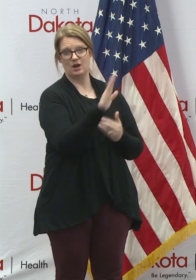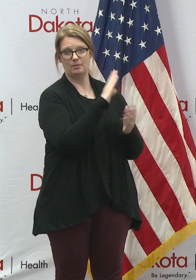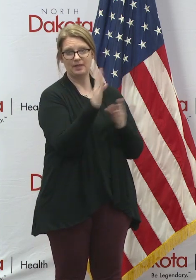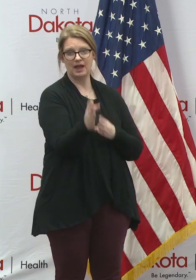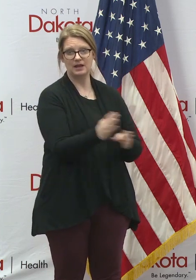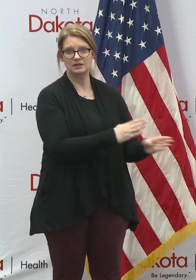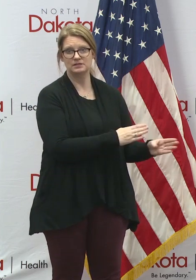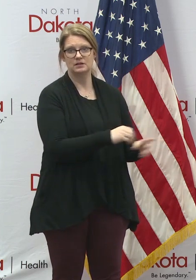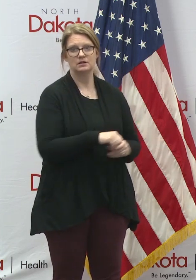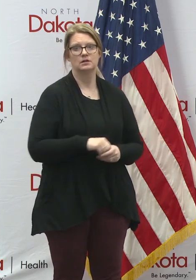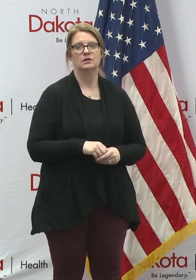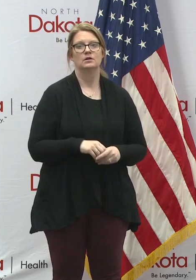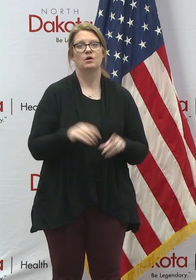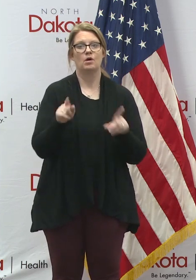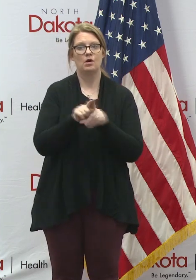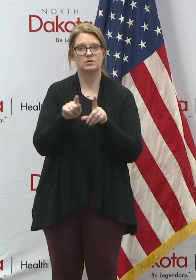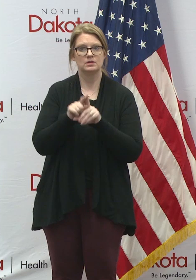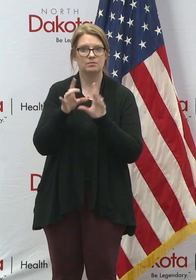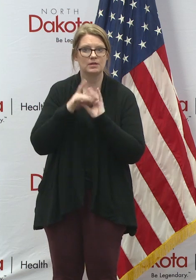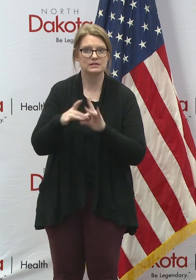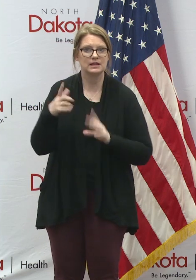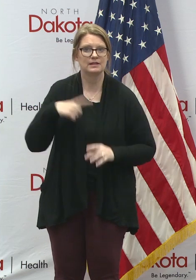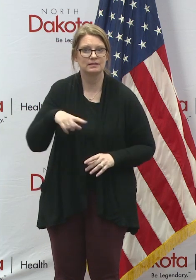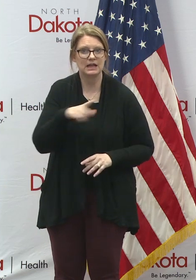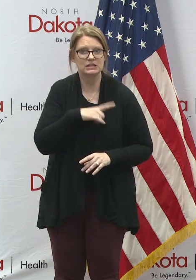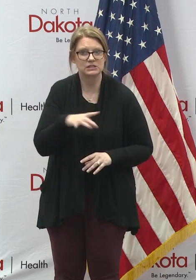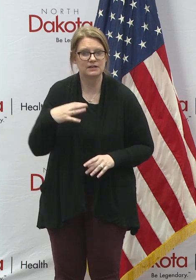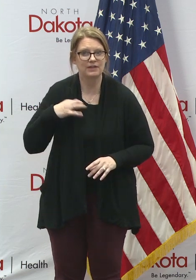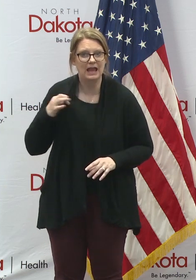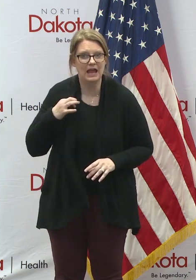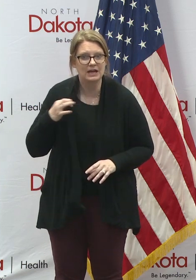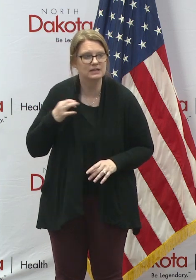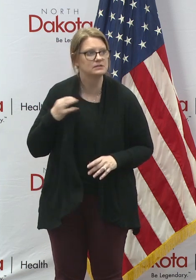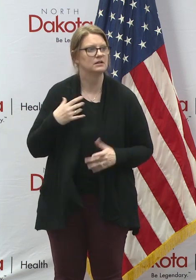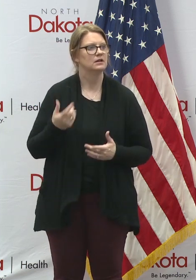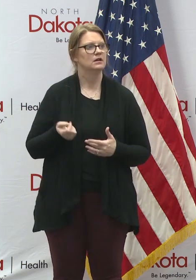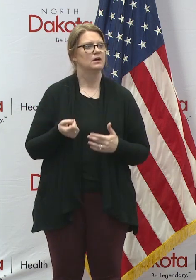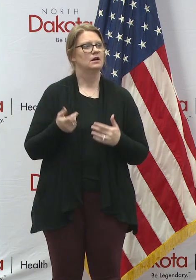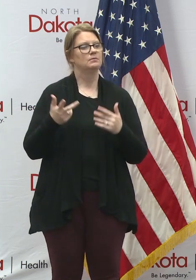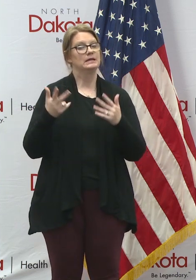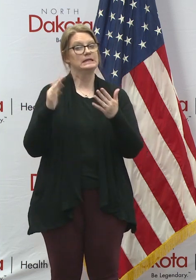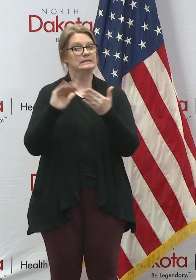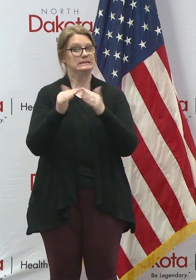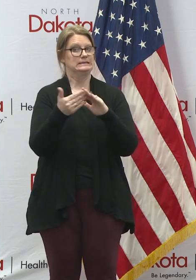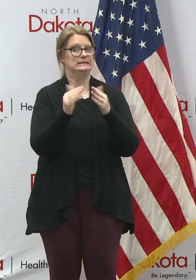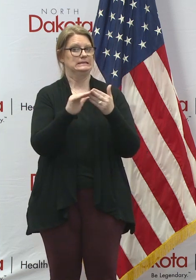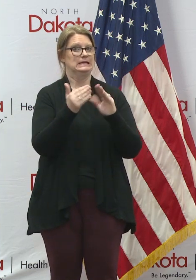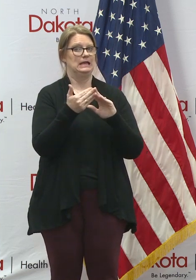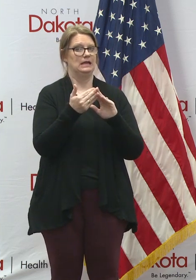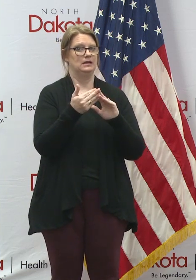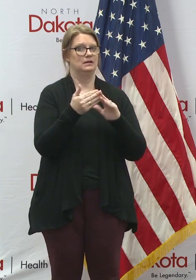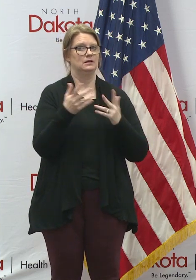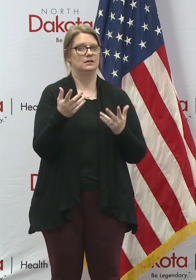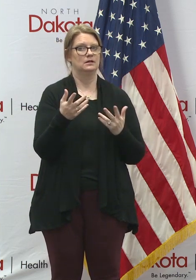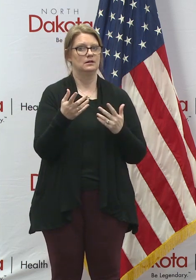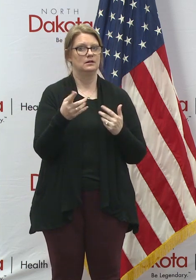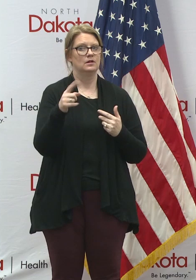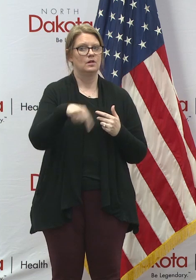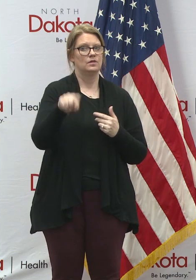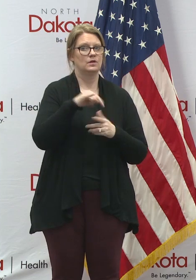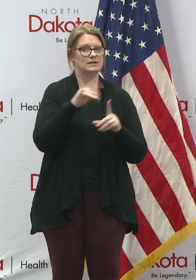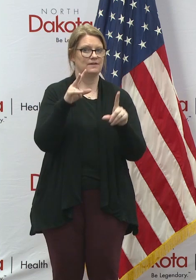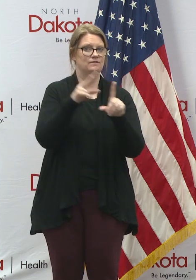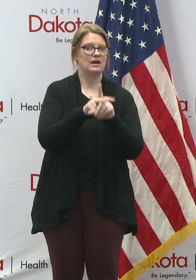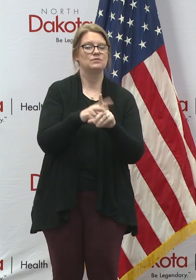uh, also applies to legislative candidates, uh, on the city. Uh, those, those get, get, uh, filed